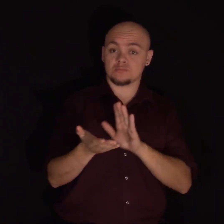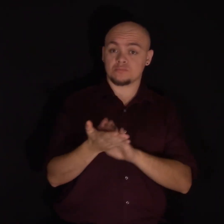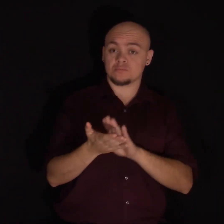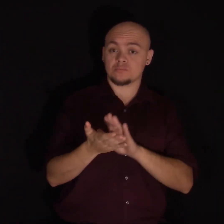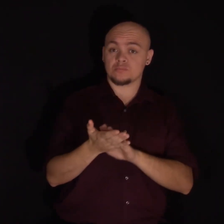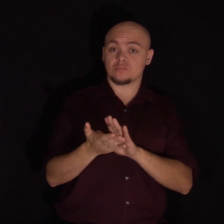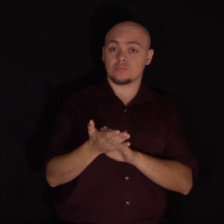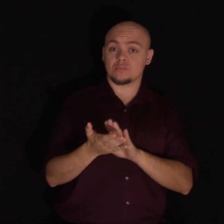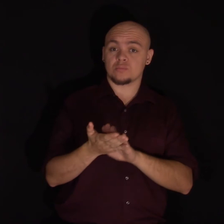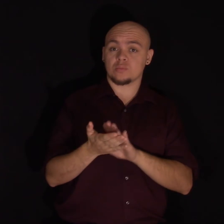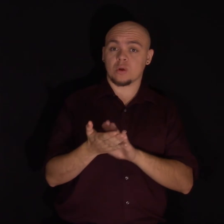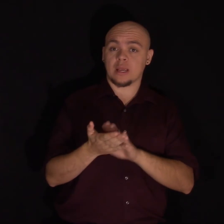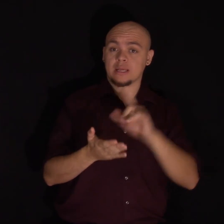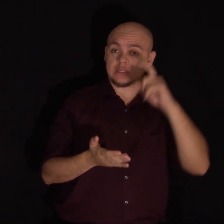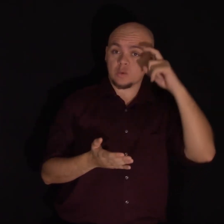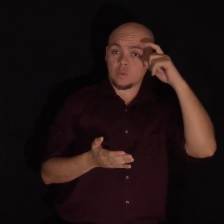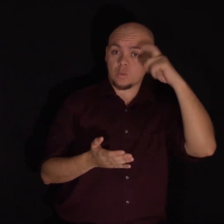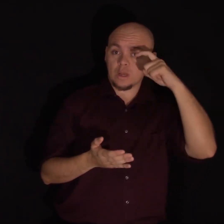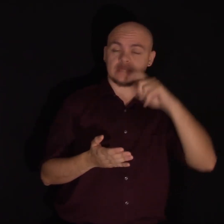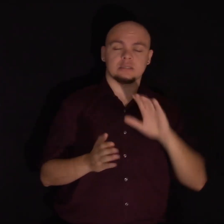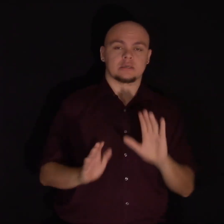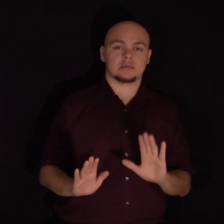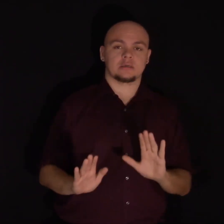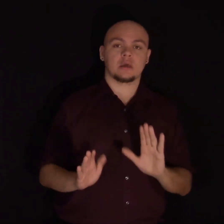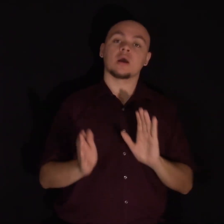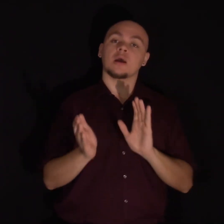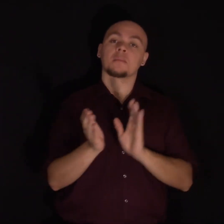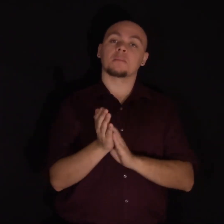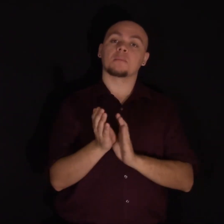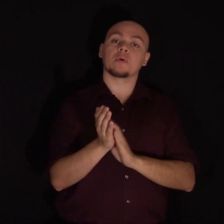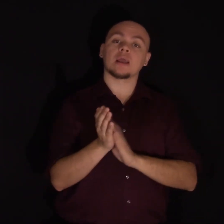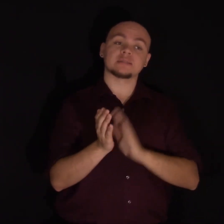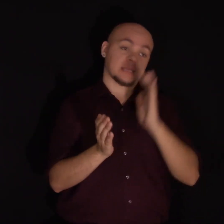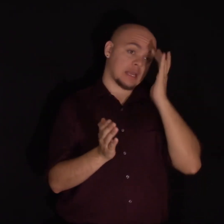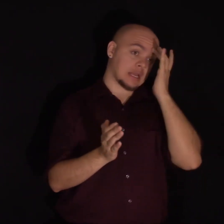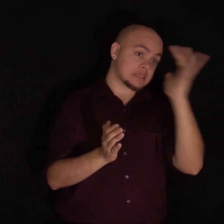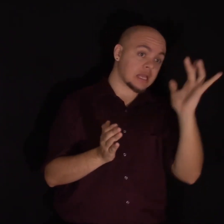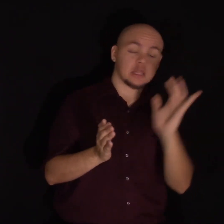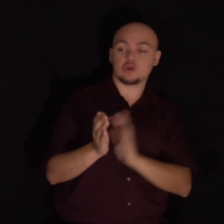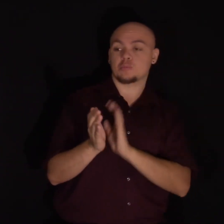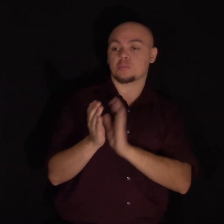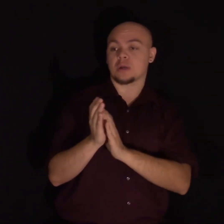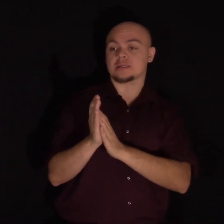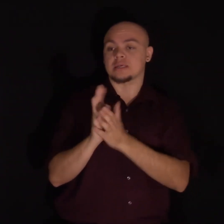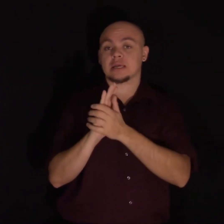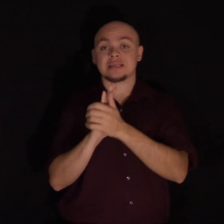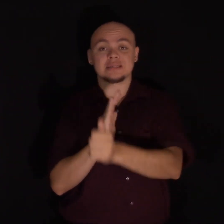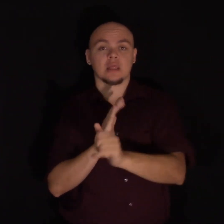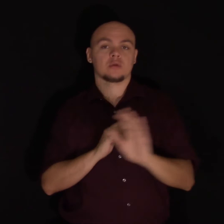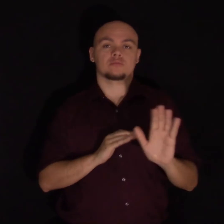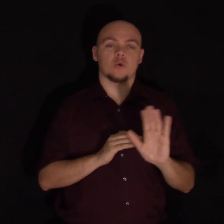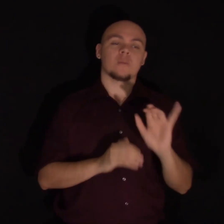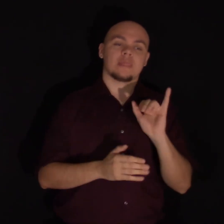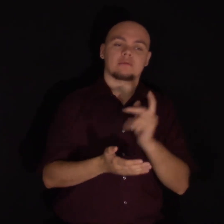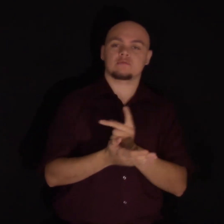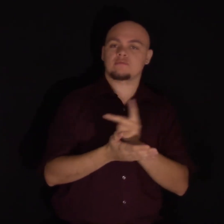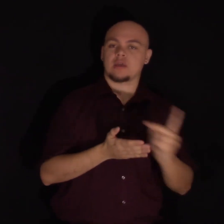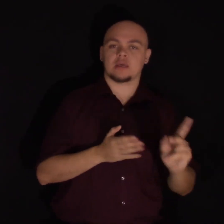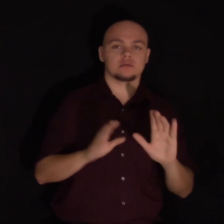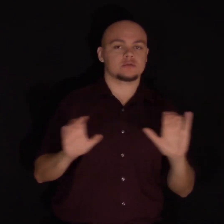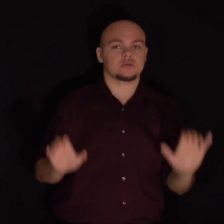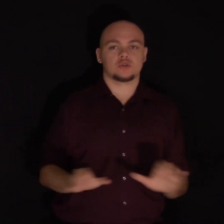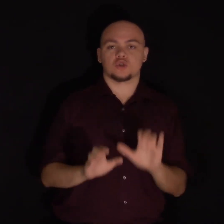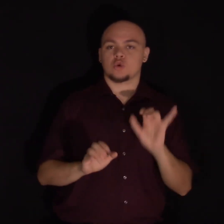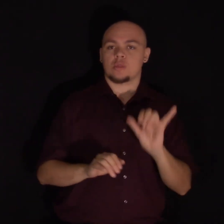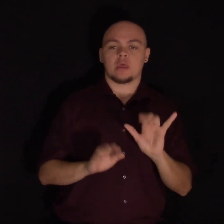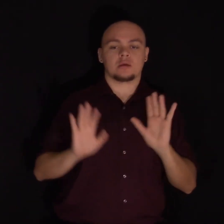wisely. Not praising intelligence or talent. That has failed. Don't do that